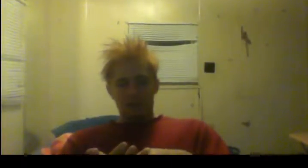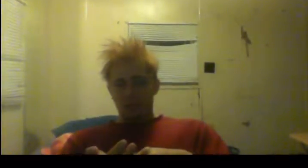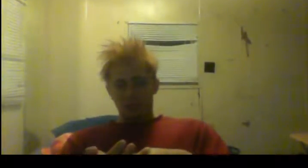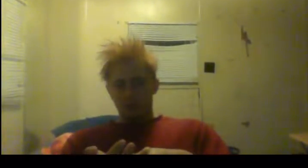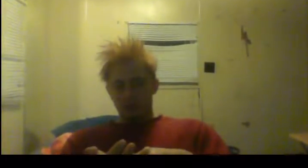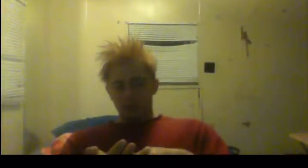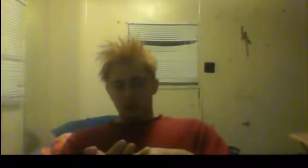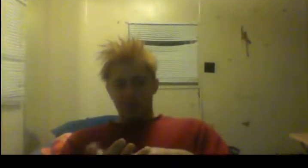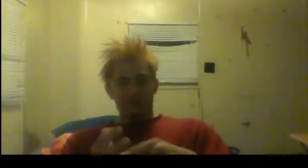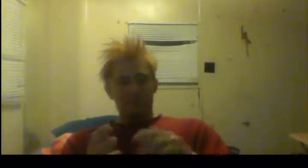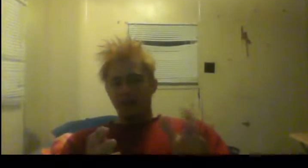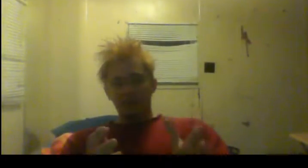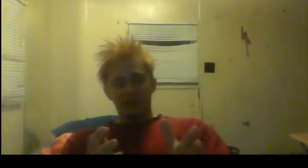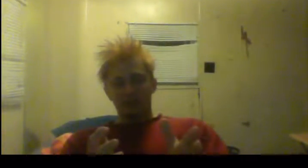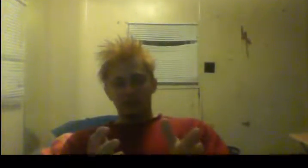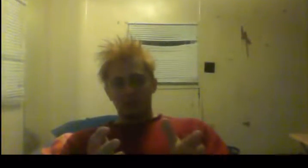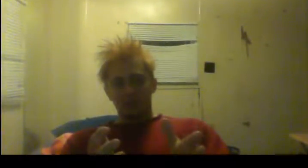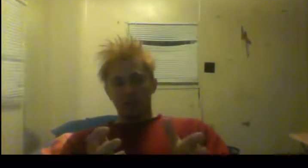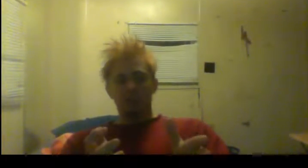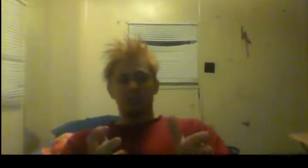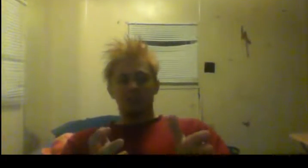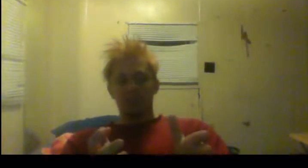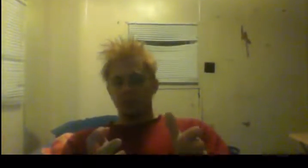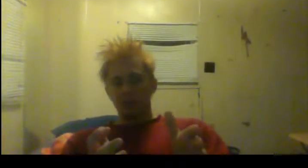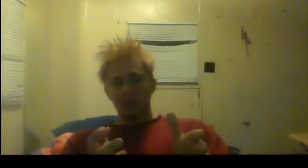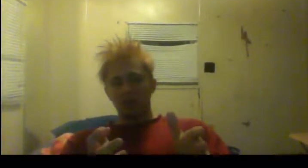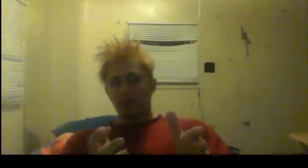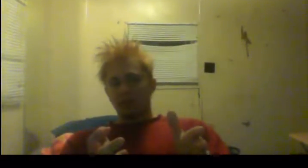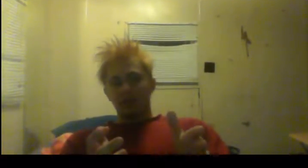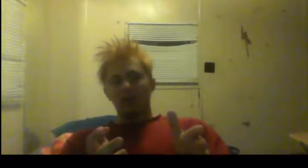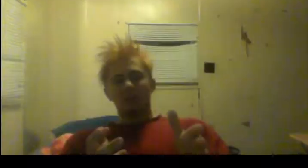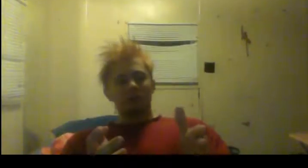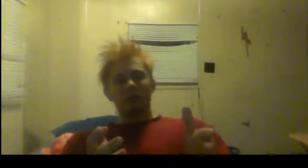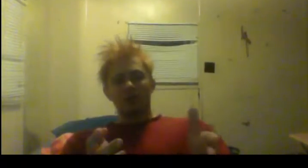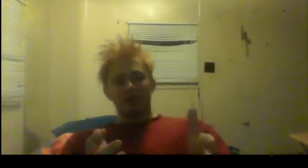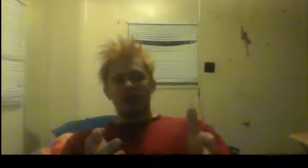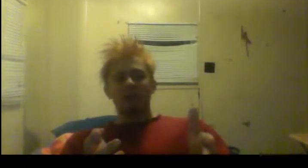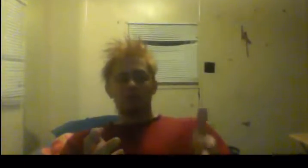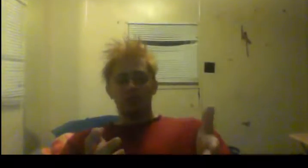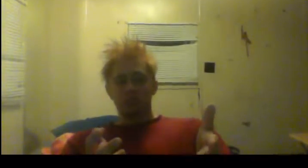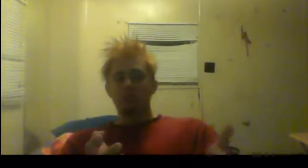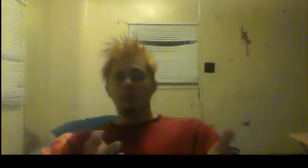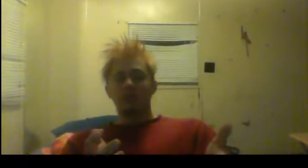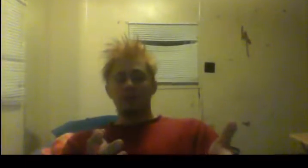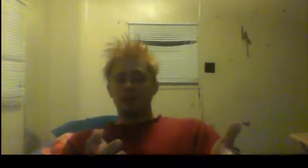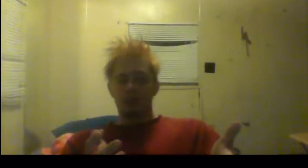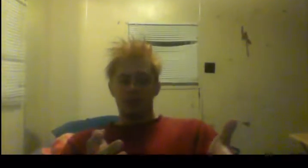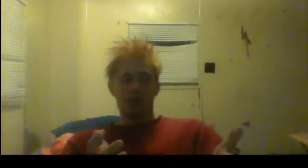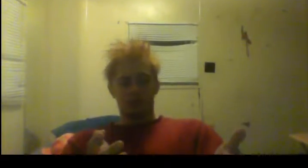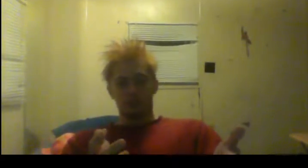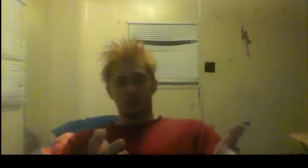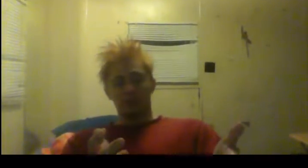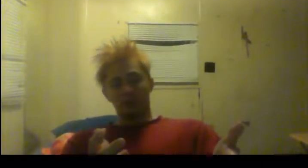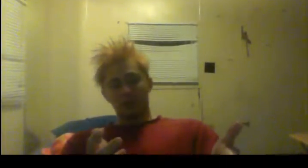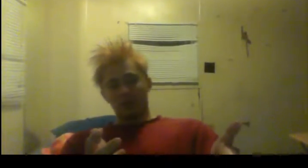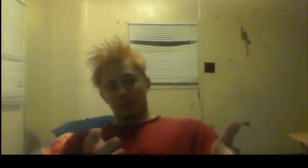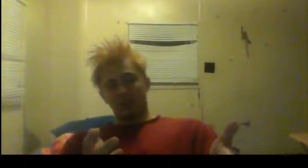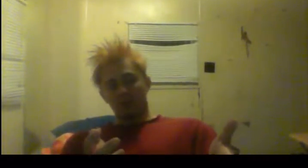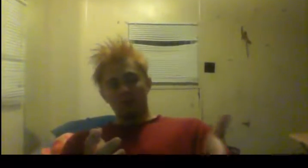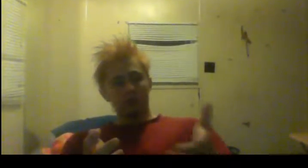browns and five eggs. That's it. That's what I eat. And a soda. I drink soda. A lot of soda. You know, you could